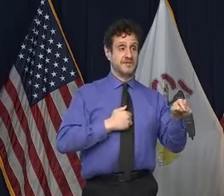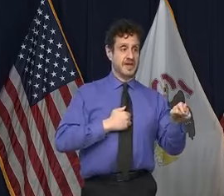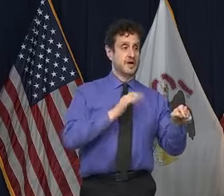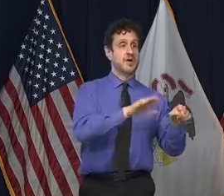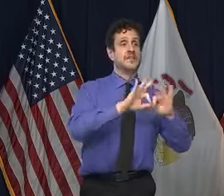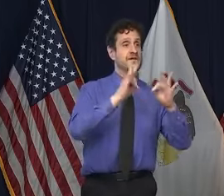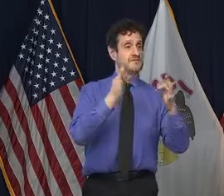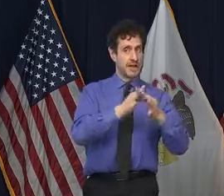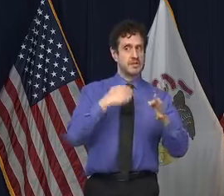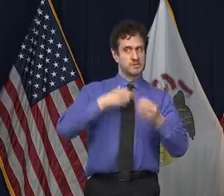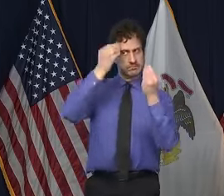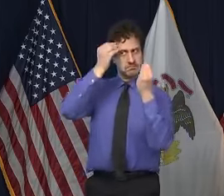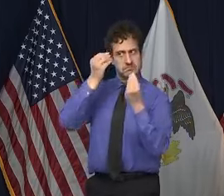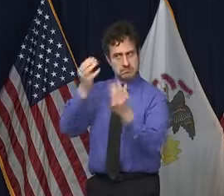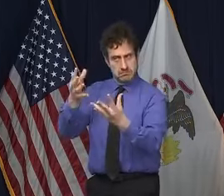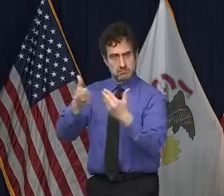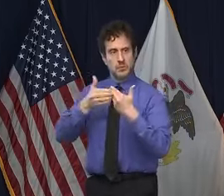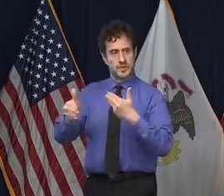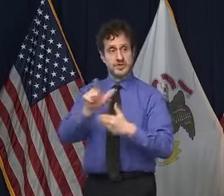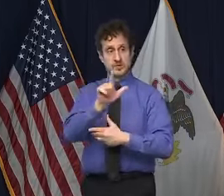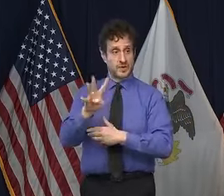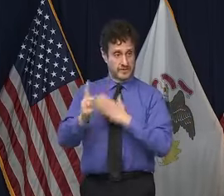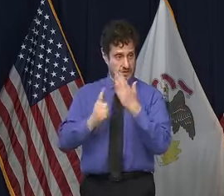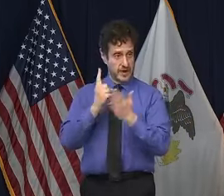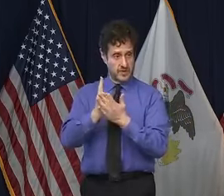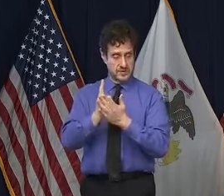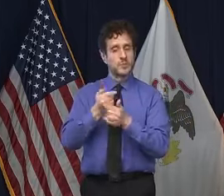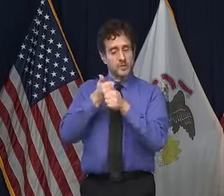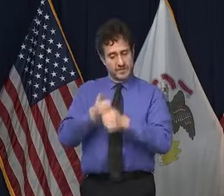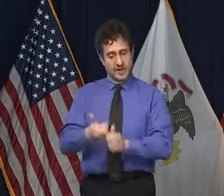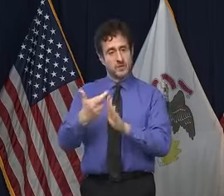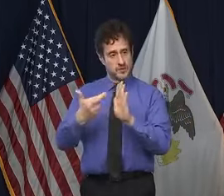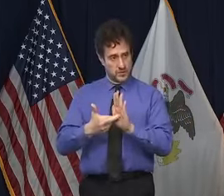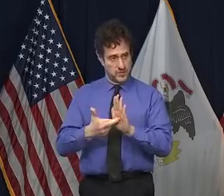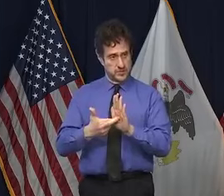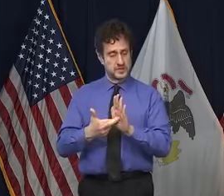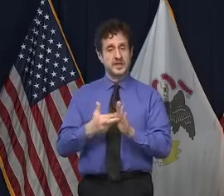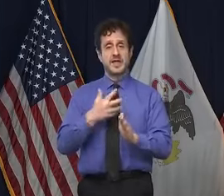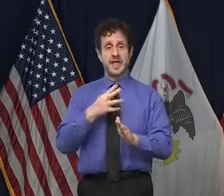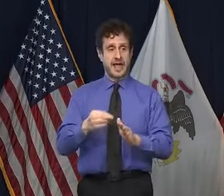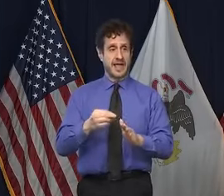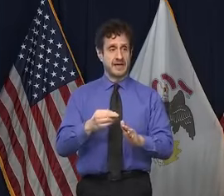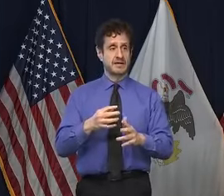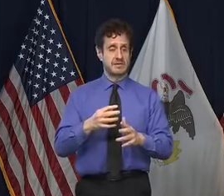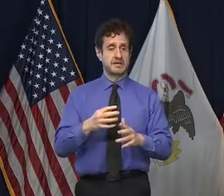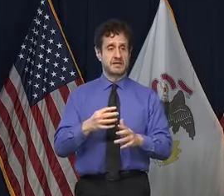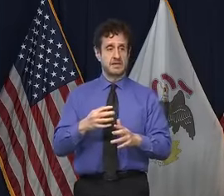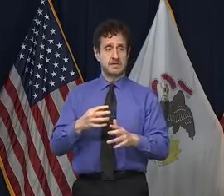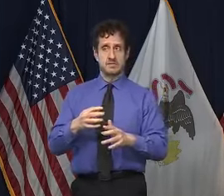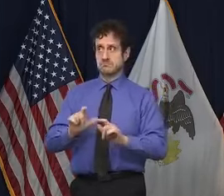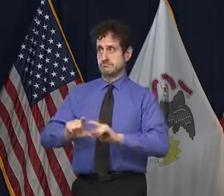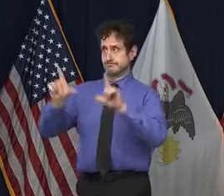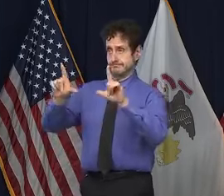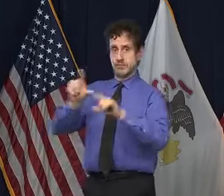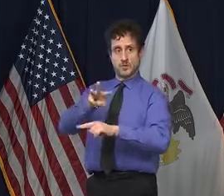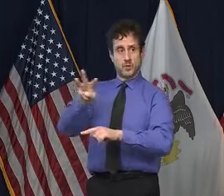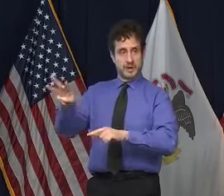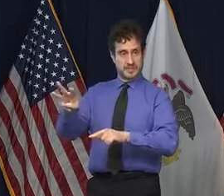24 hours, as is required, and it was posted, as is required, on the website